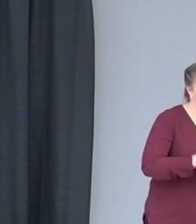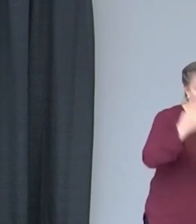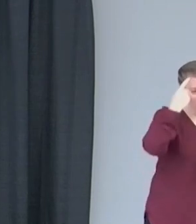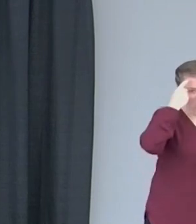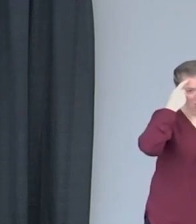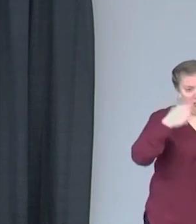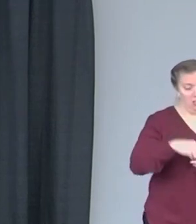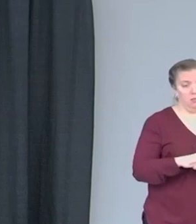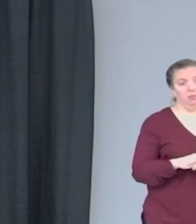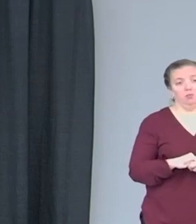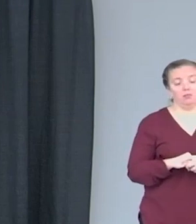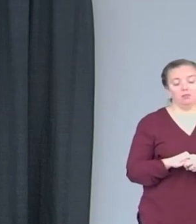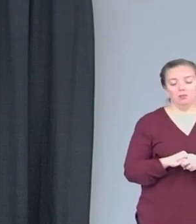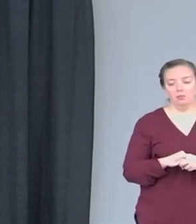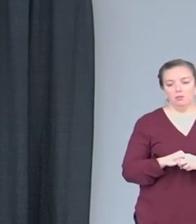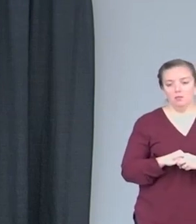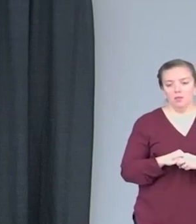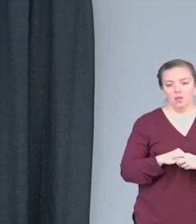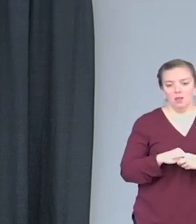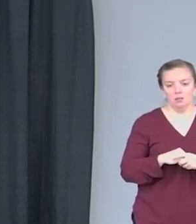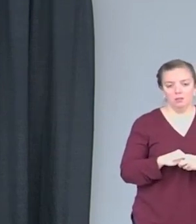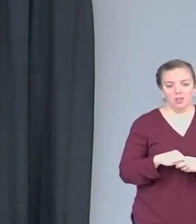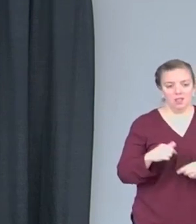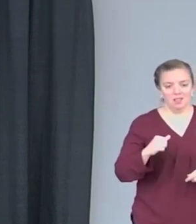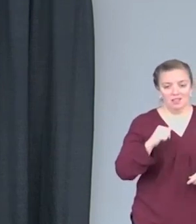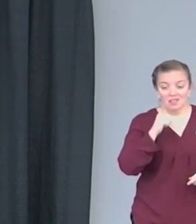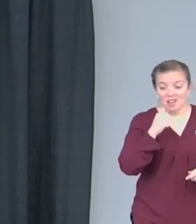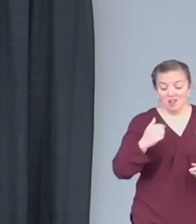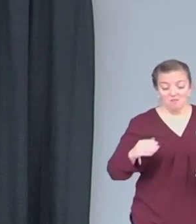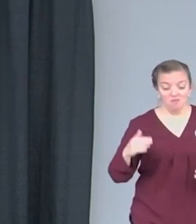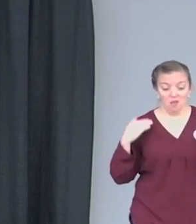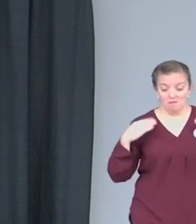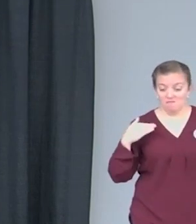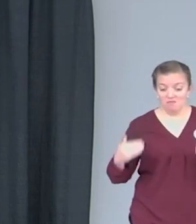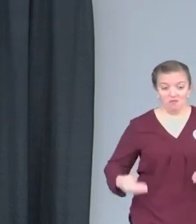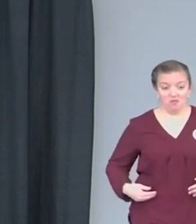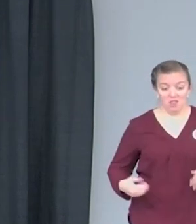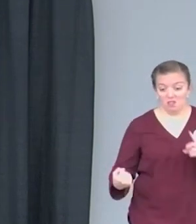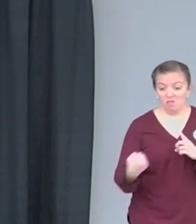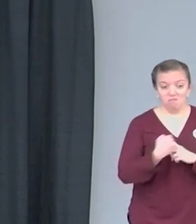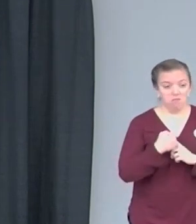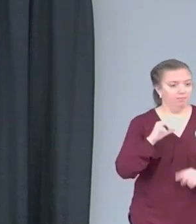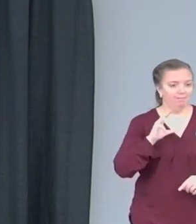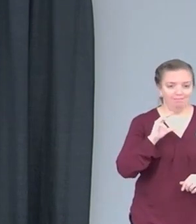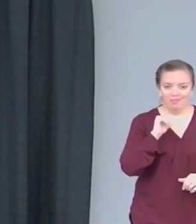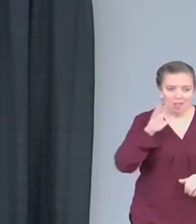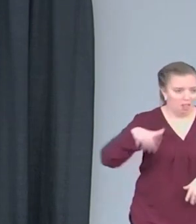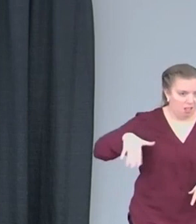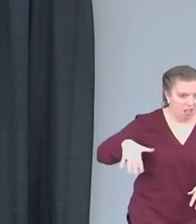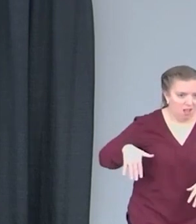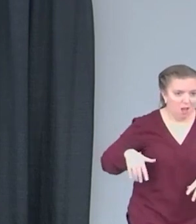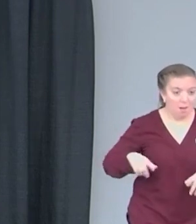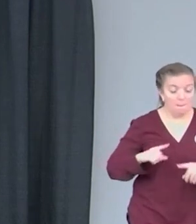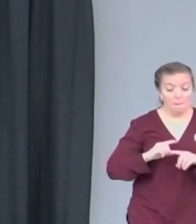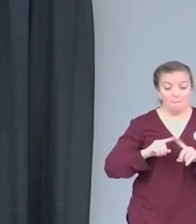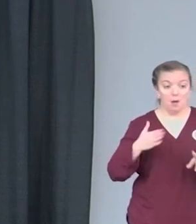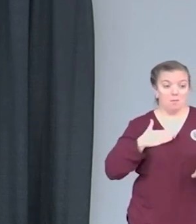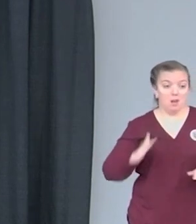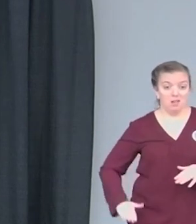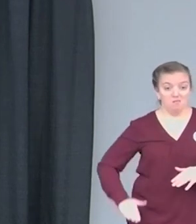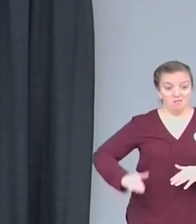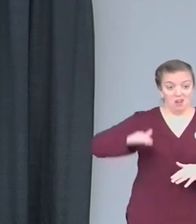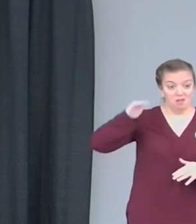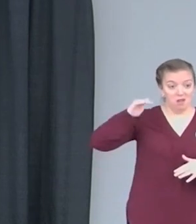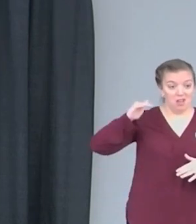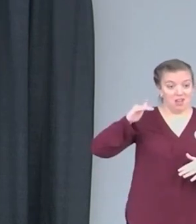I hadn't even had anything happen to me physically yet. But just by my upbringing, there was not a